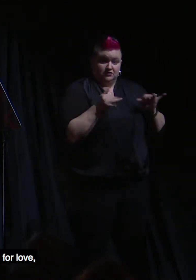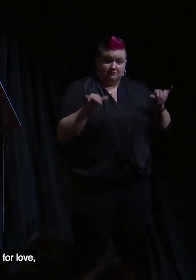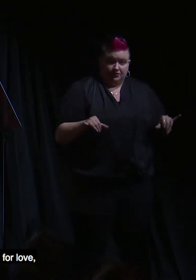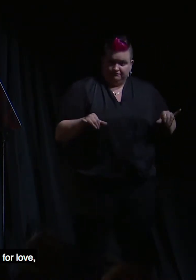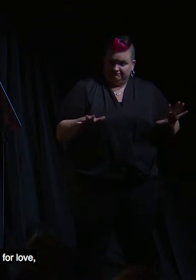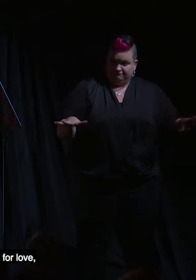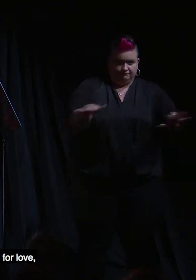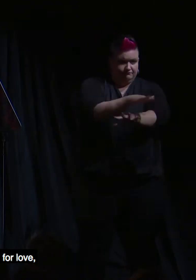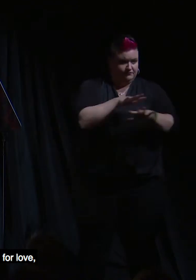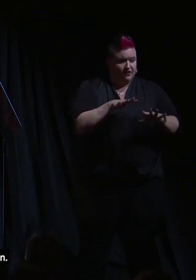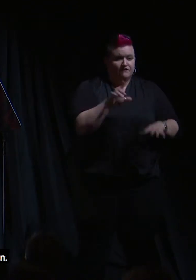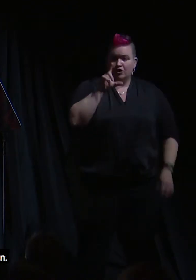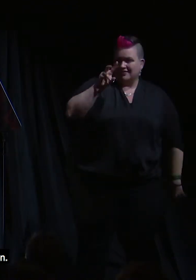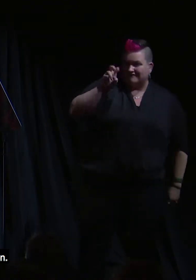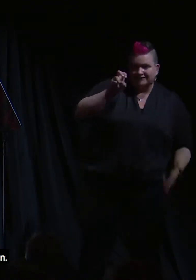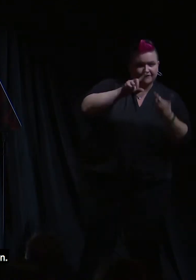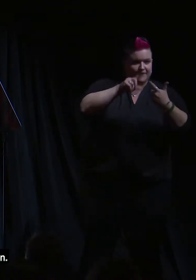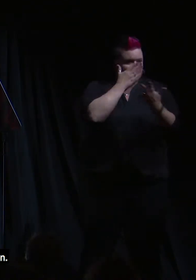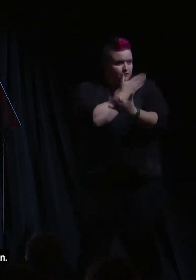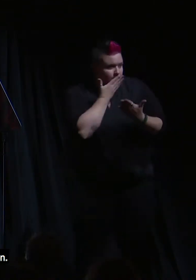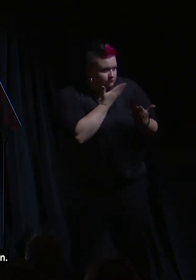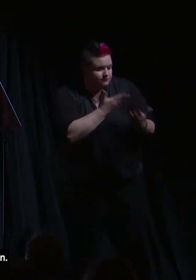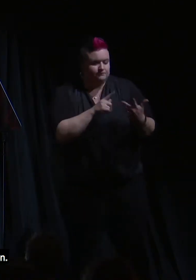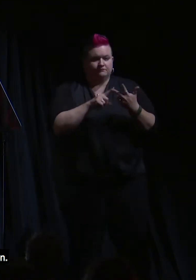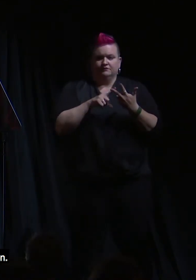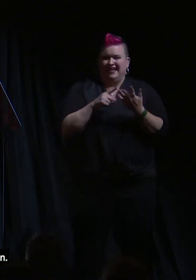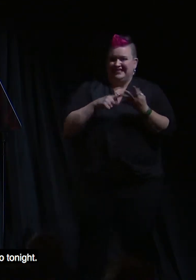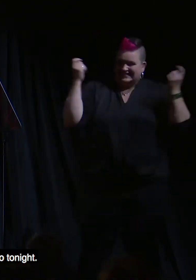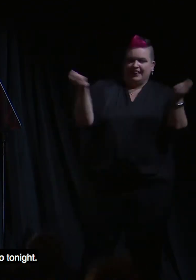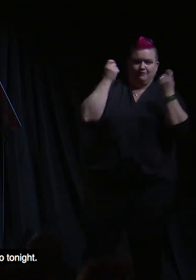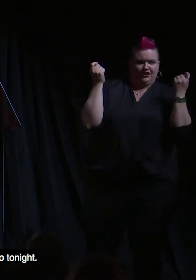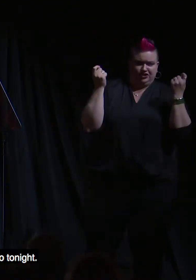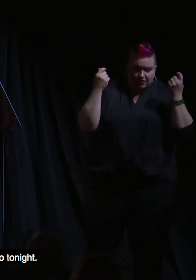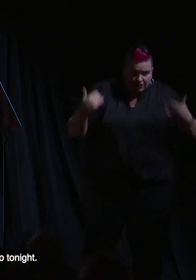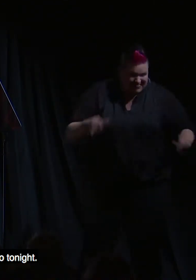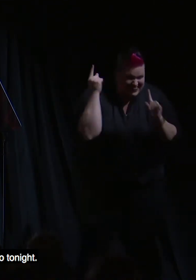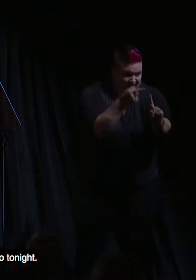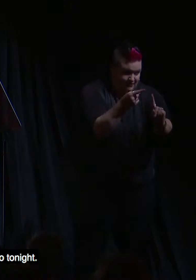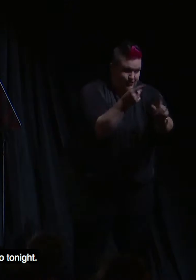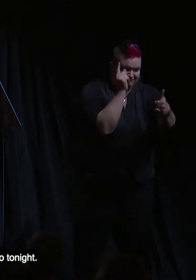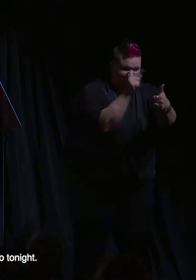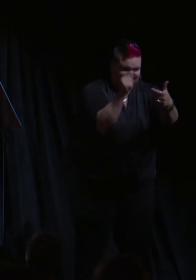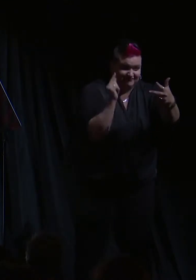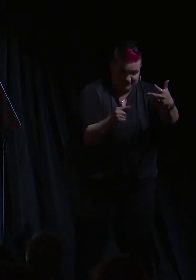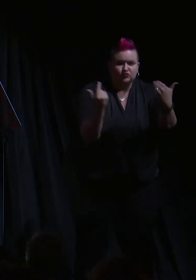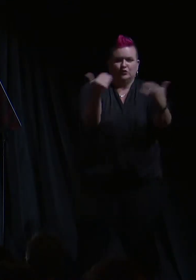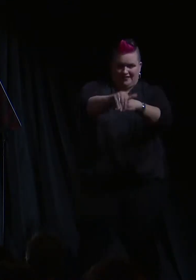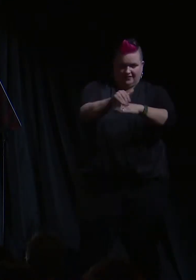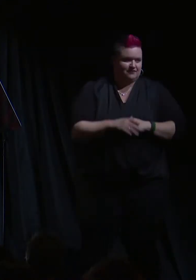it is time for love, appreciation, and celebration. And that is what we are going to do tonight.